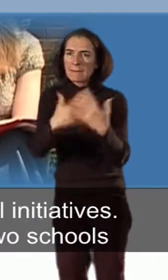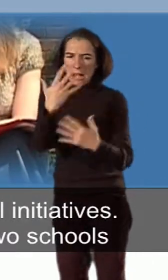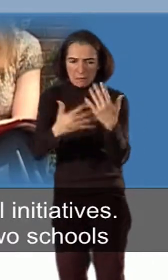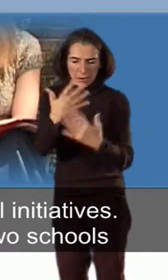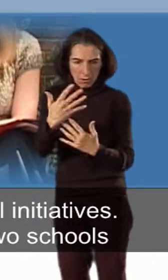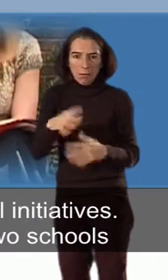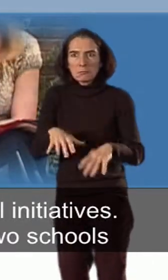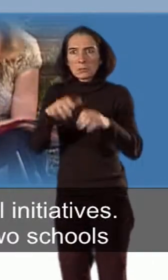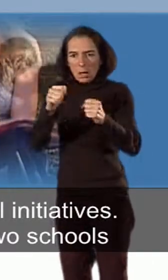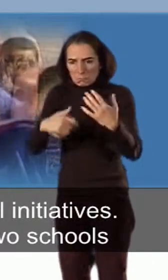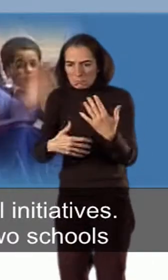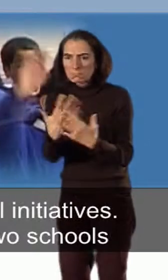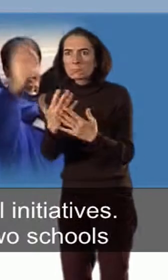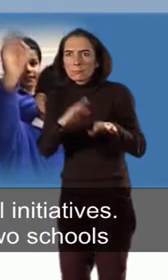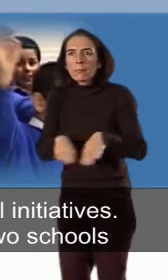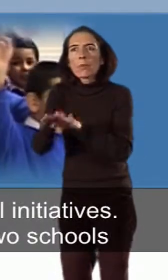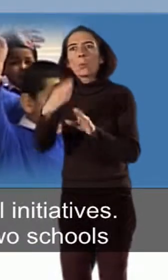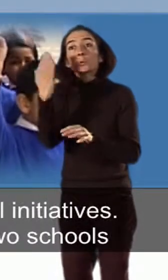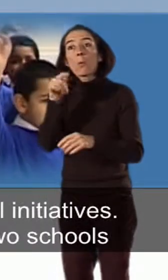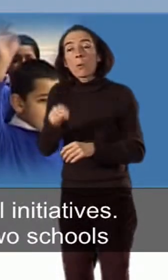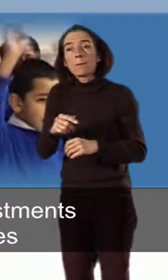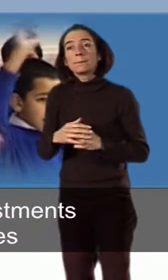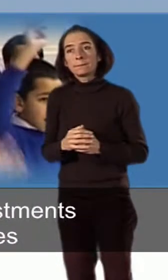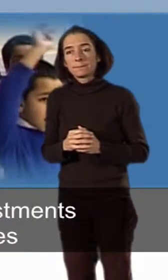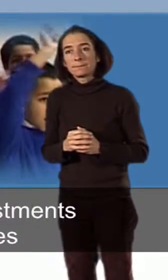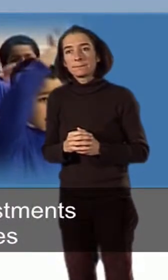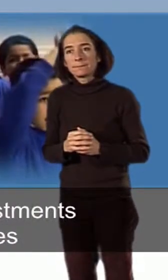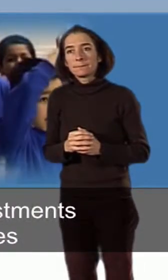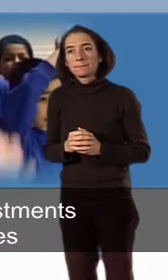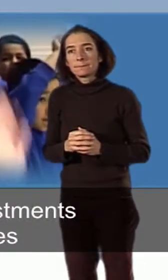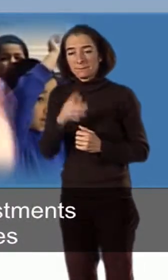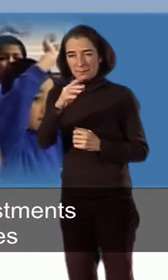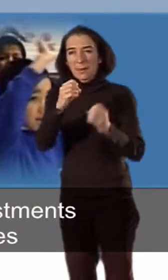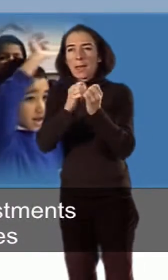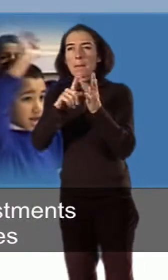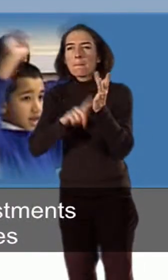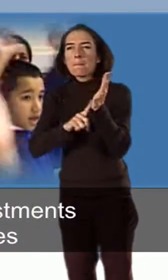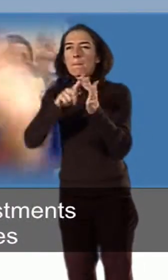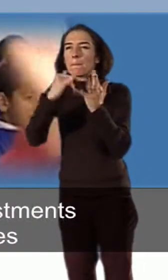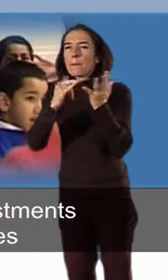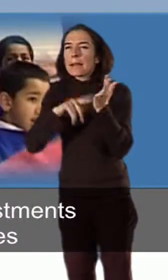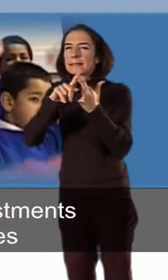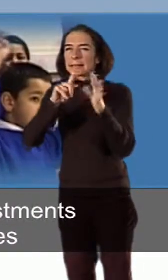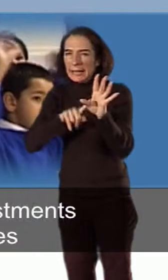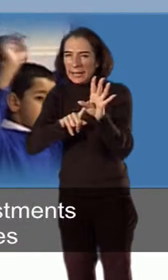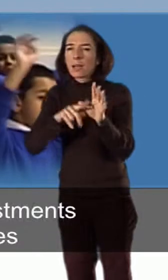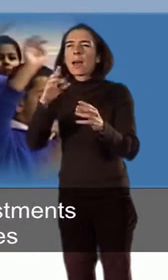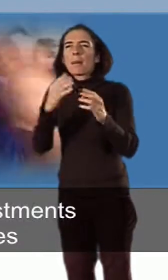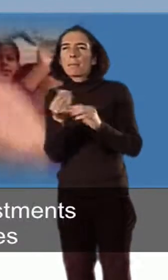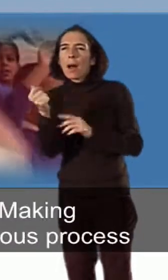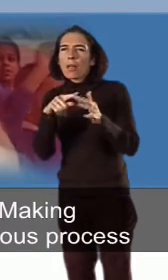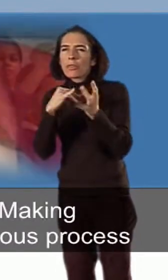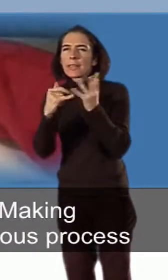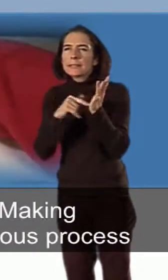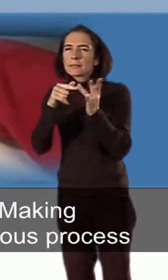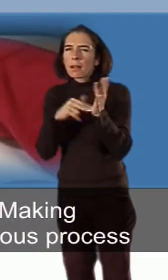Bilsley and Bath-Easton illustrate two schools that have developed individual adjustments to whole school policies and practices in